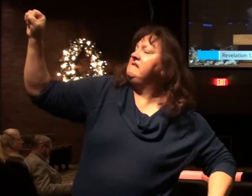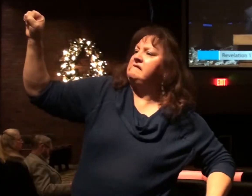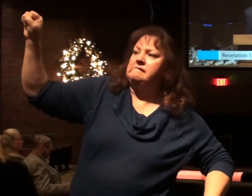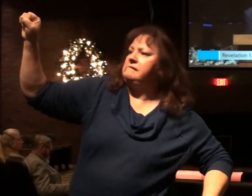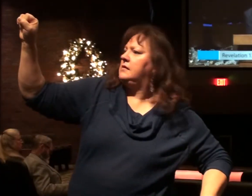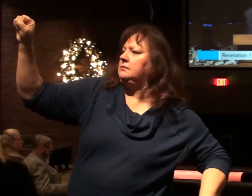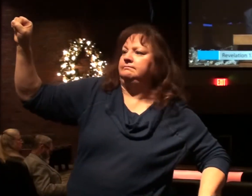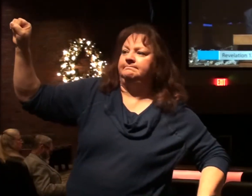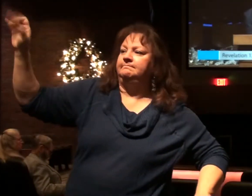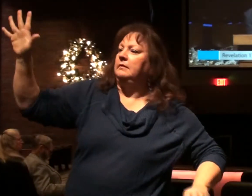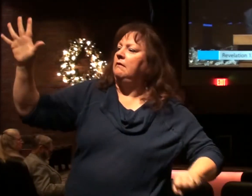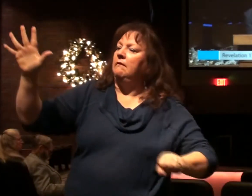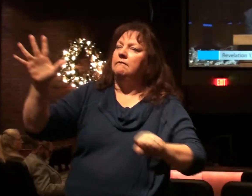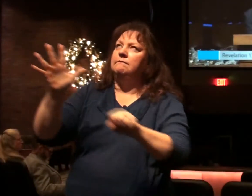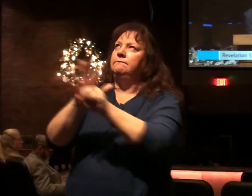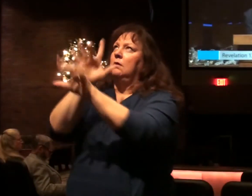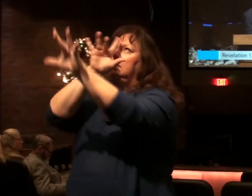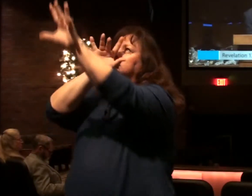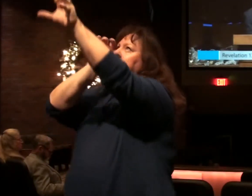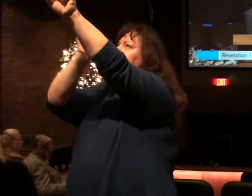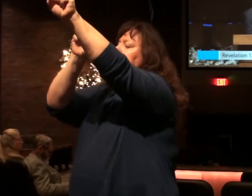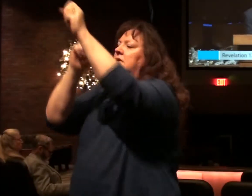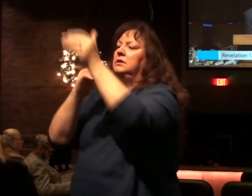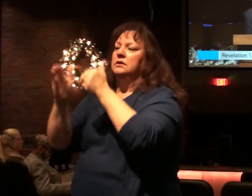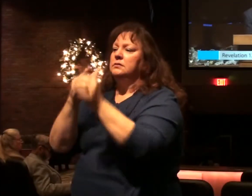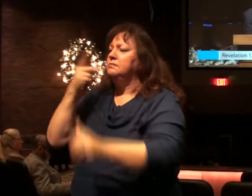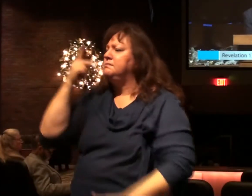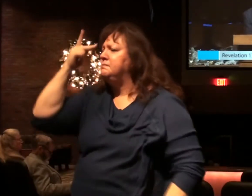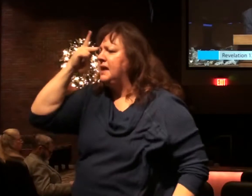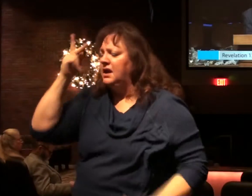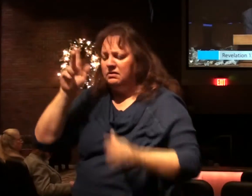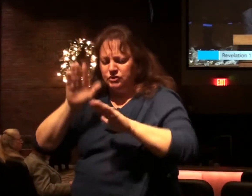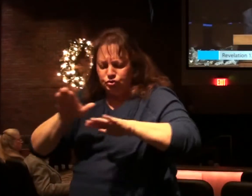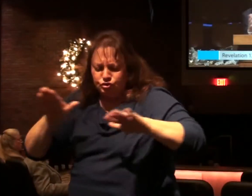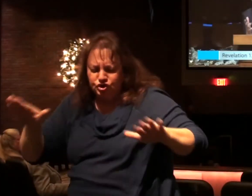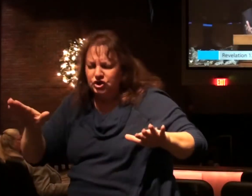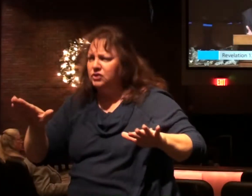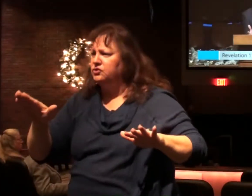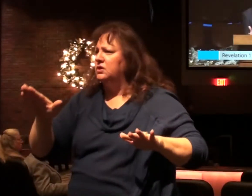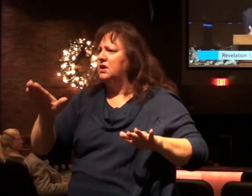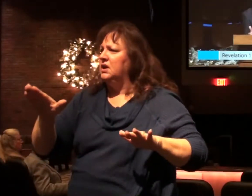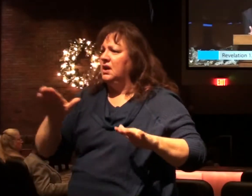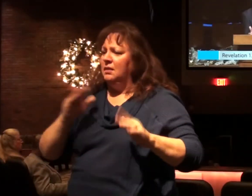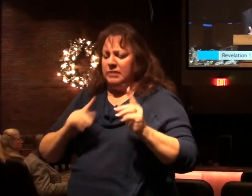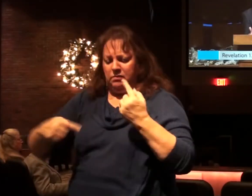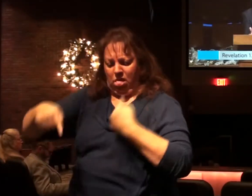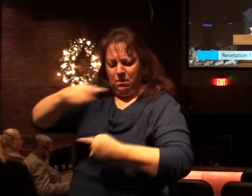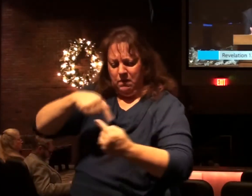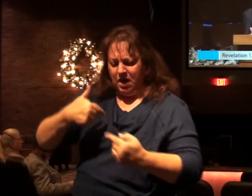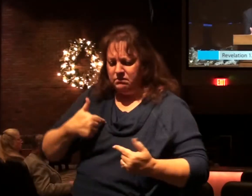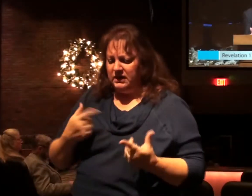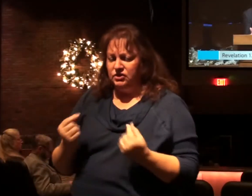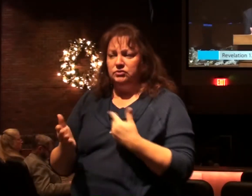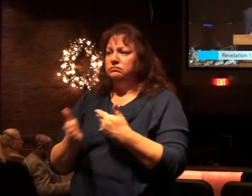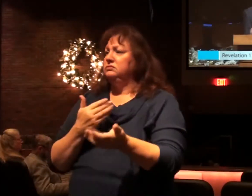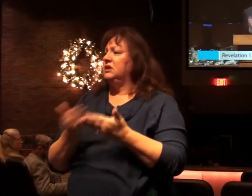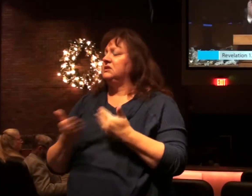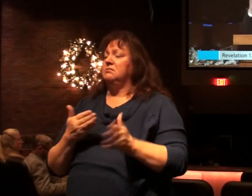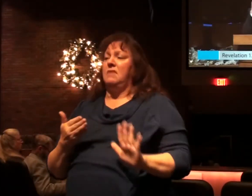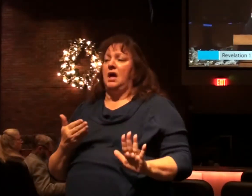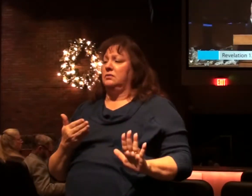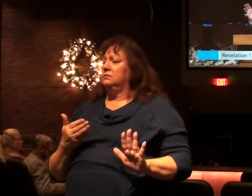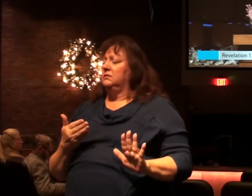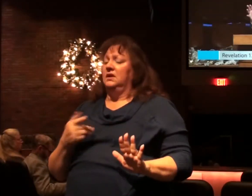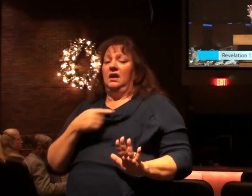totally committed to him, no matter what your parents say, your kids say, those quotes do you say or do, no